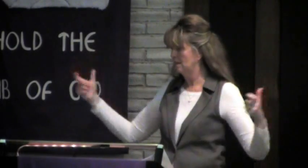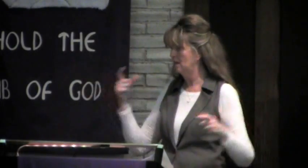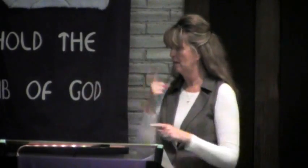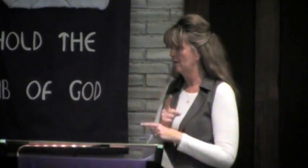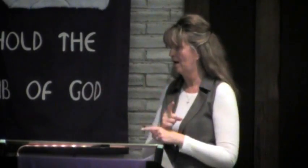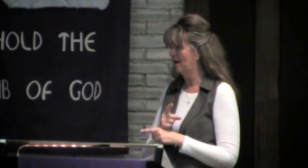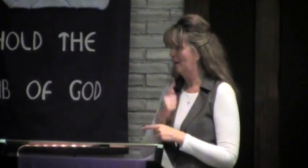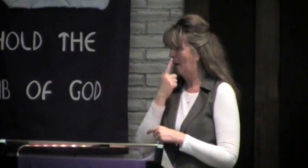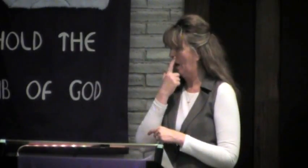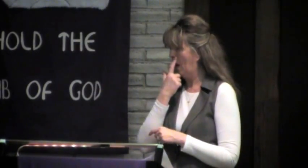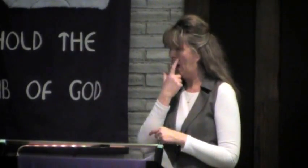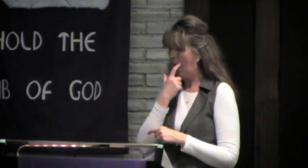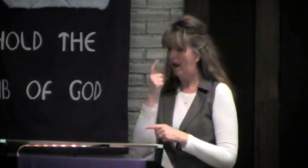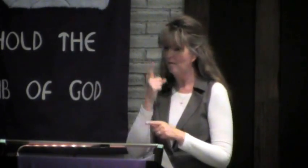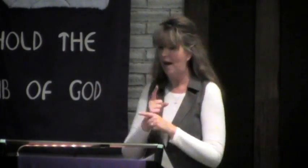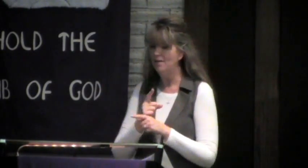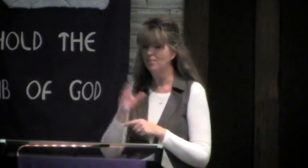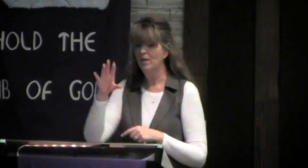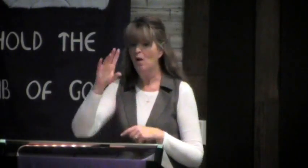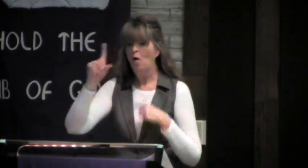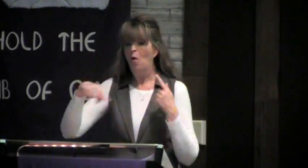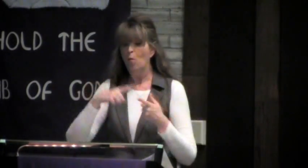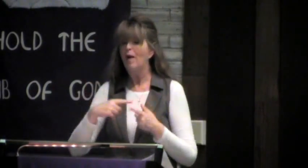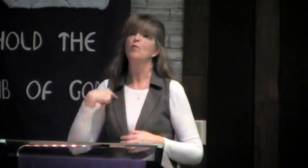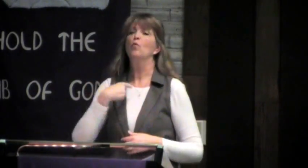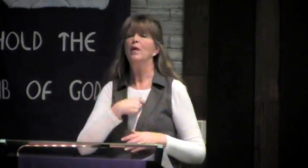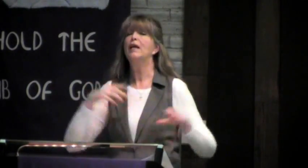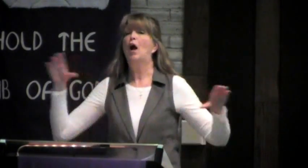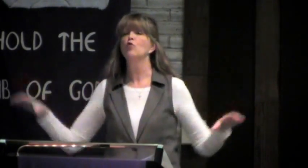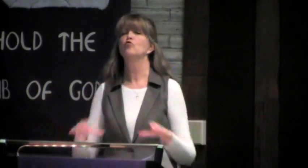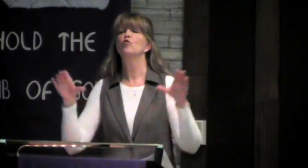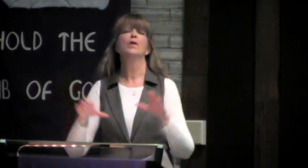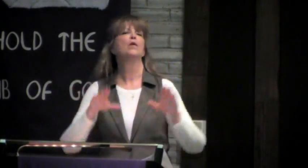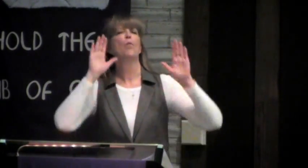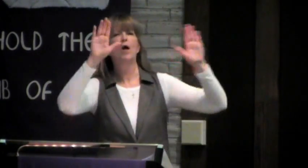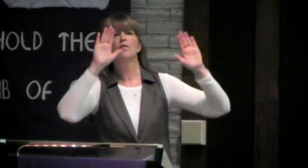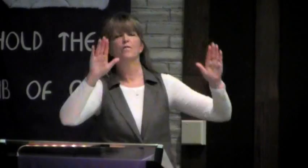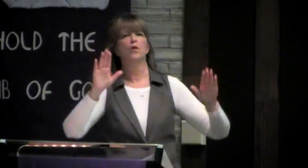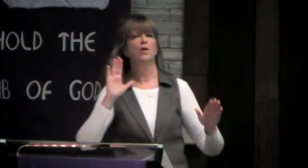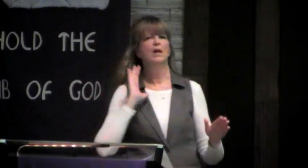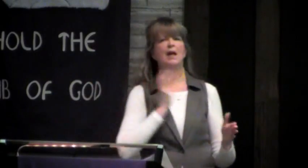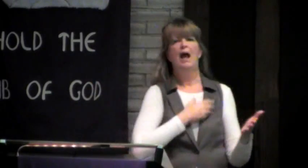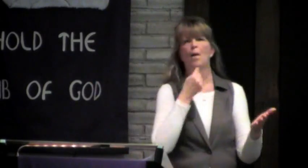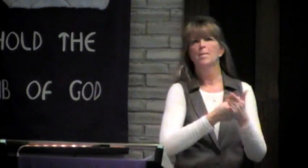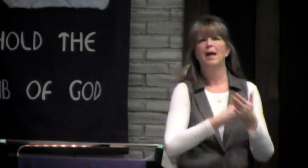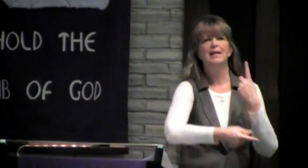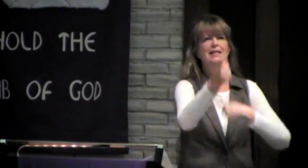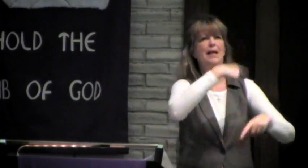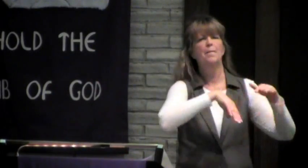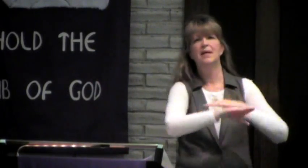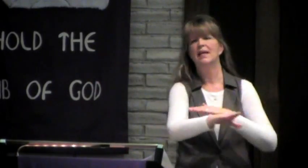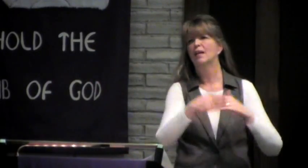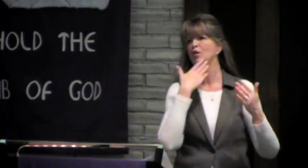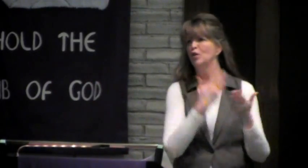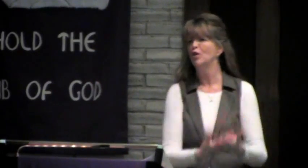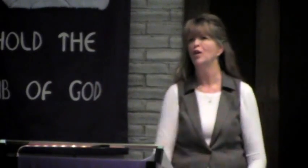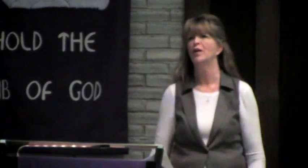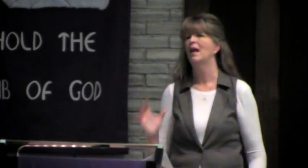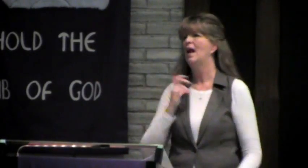sometimes, or when things aren't going well, we tend to get a little arrogant or conceited, don't we? We think, well, I'm doing so great. I've got money